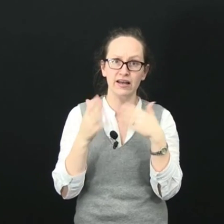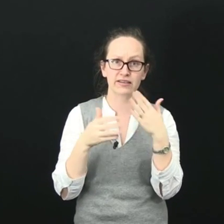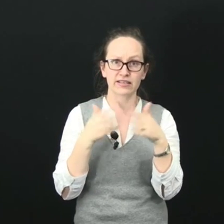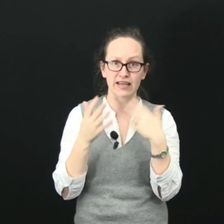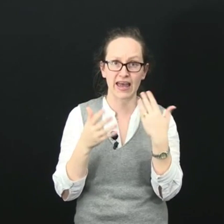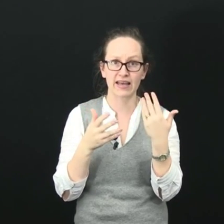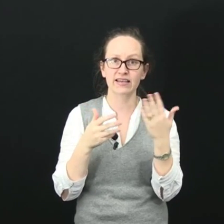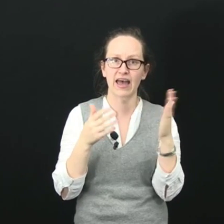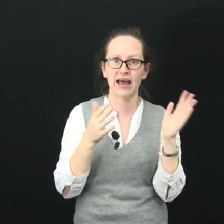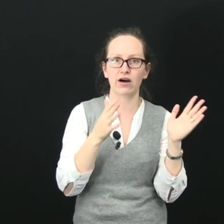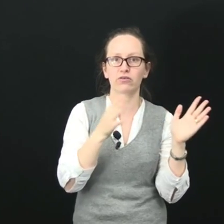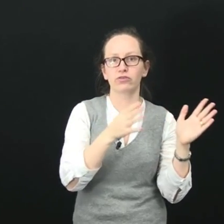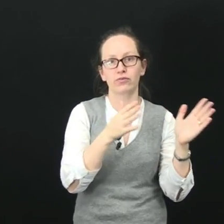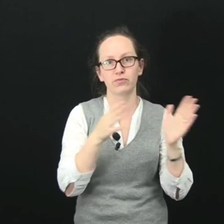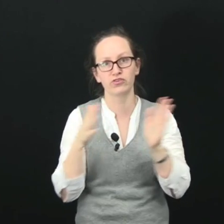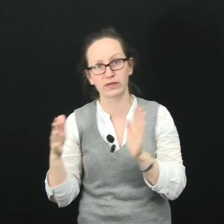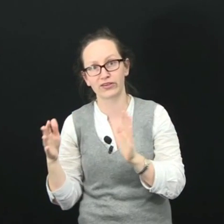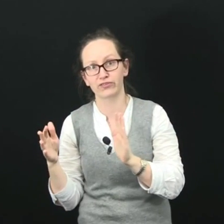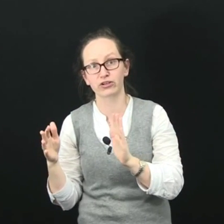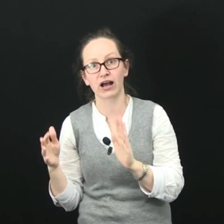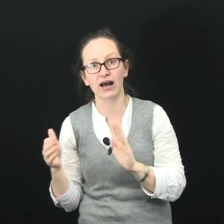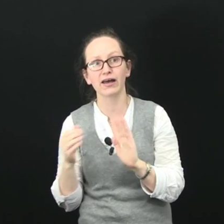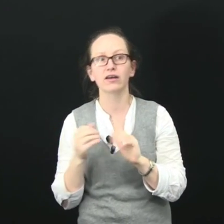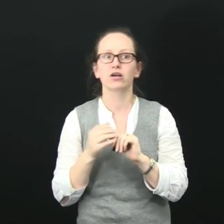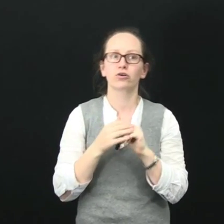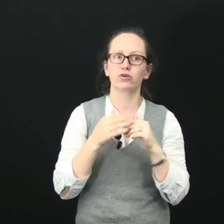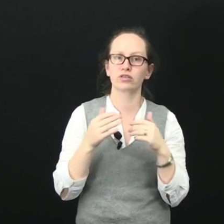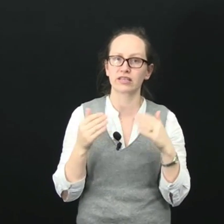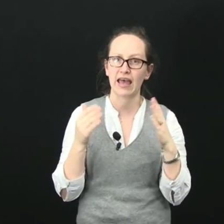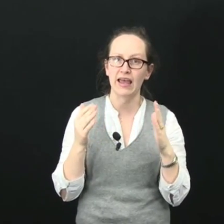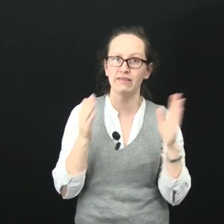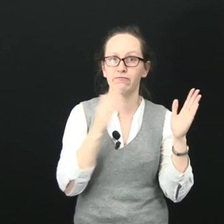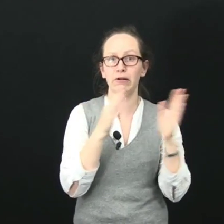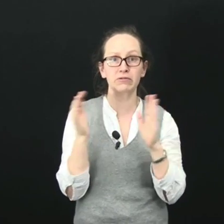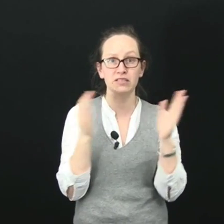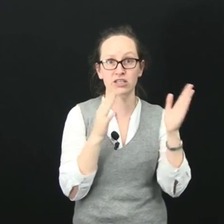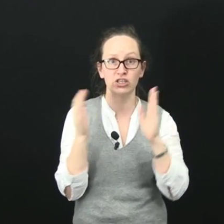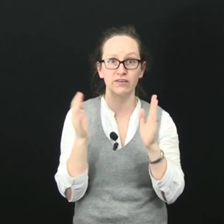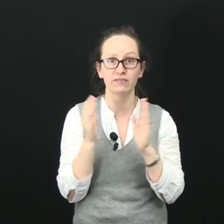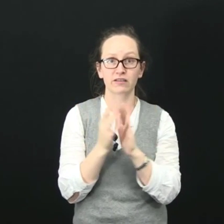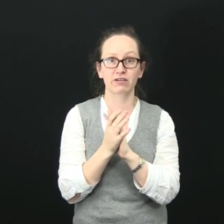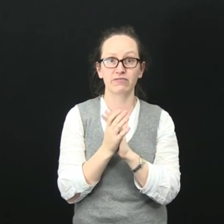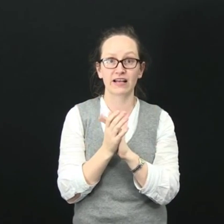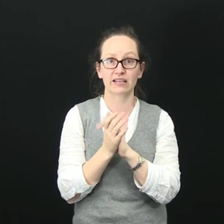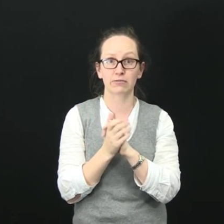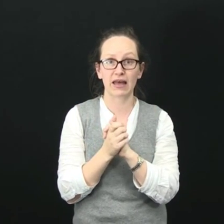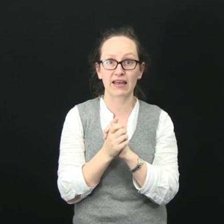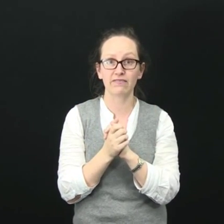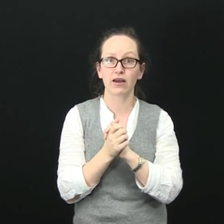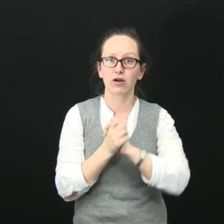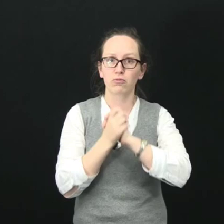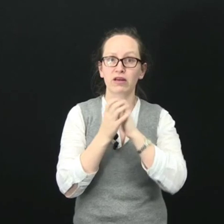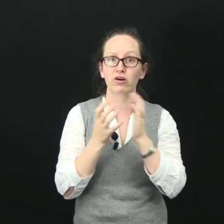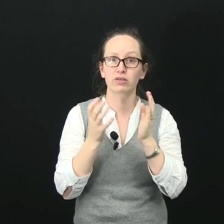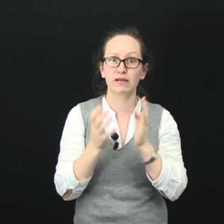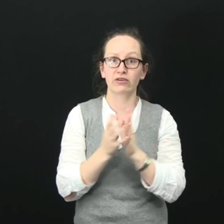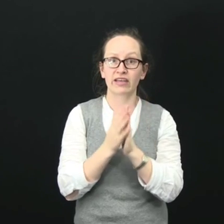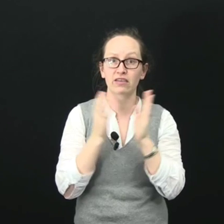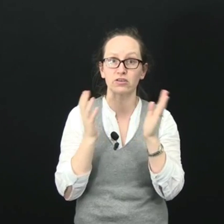understand how the movement of your car causes a frequency shift in the reflected wave, we're going to be looking at the